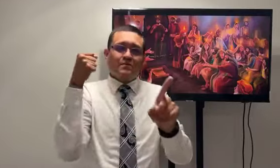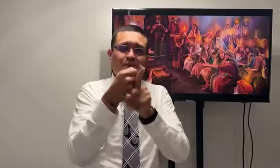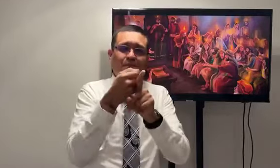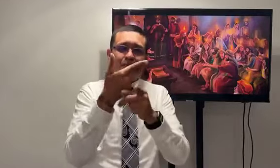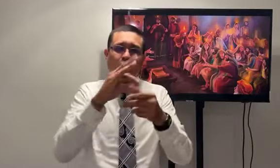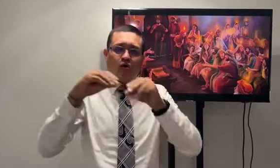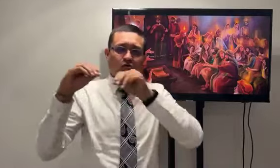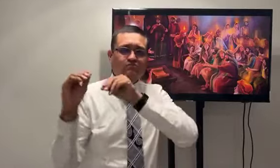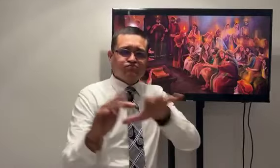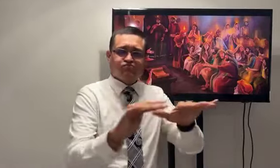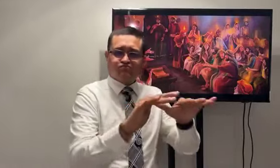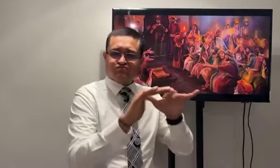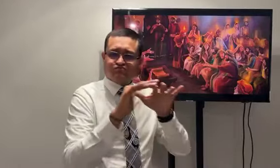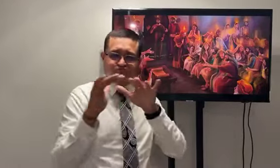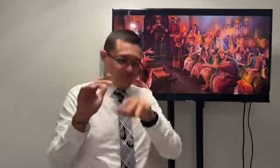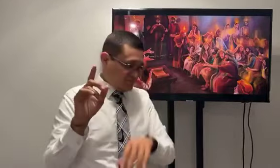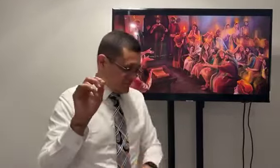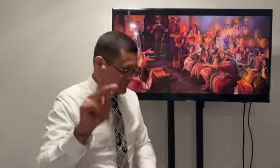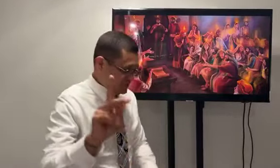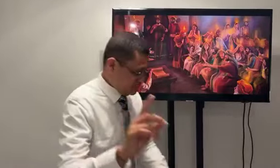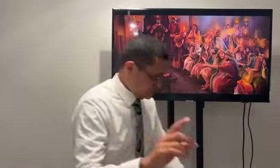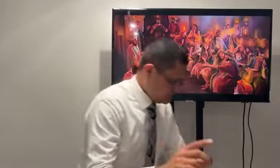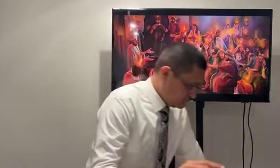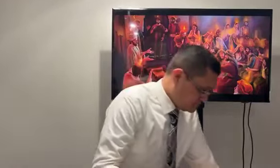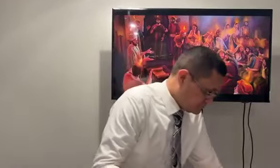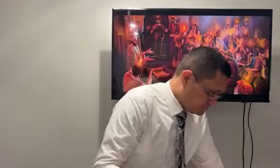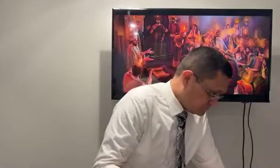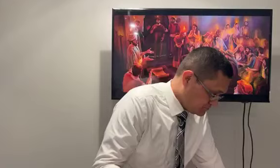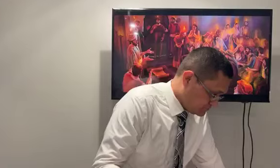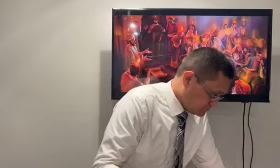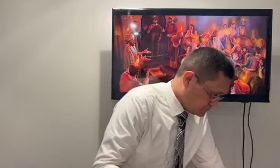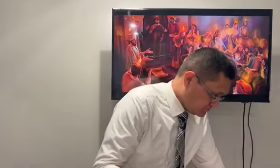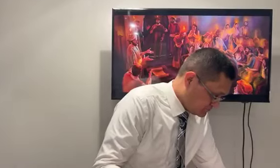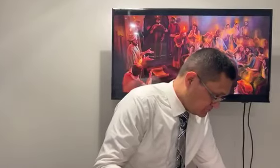the upper room you know right when the Holy Ghost fell